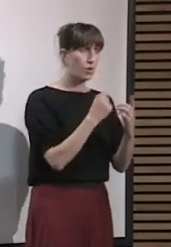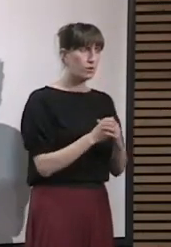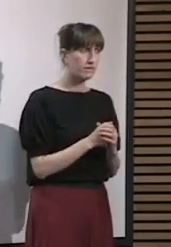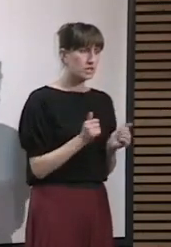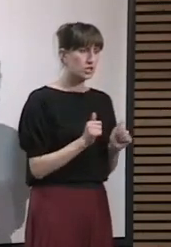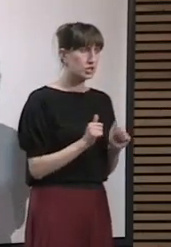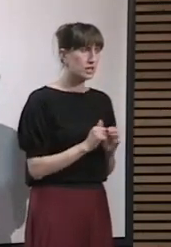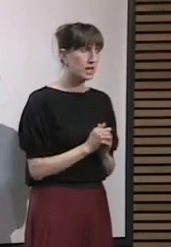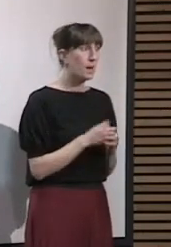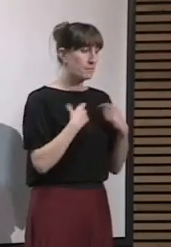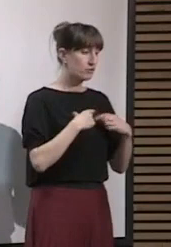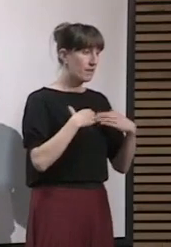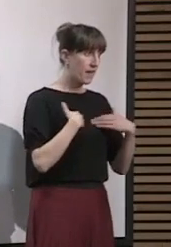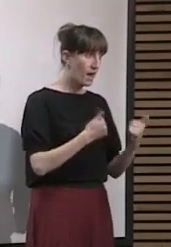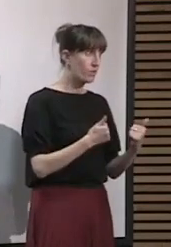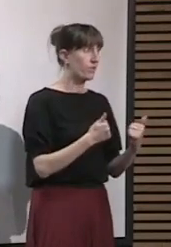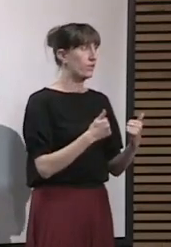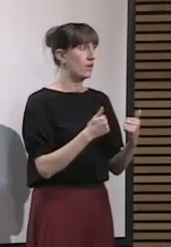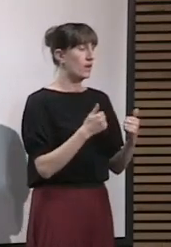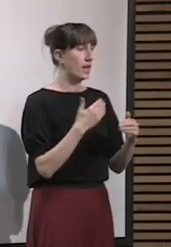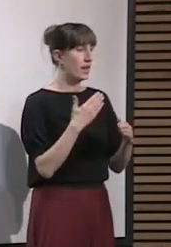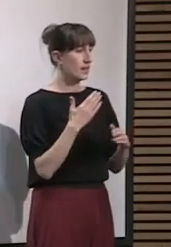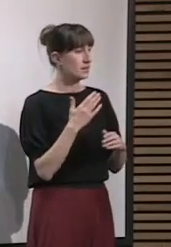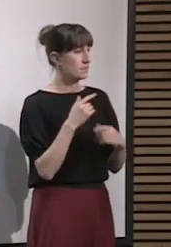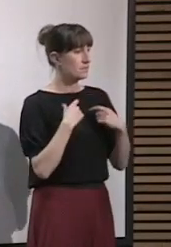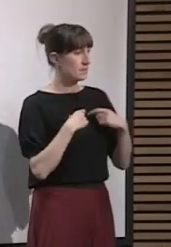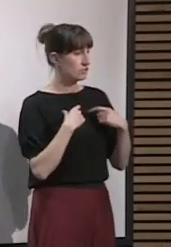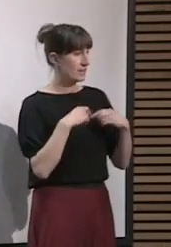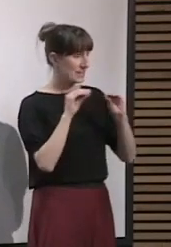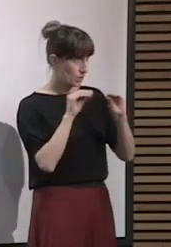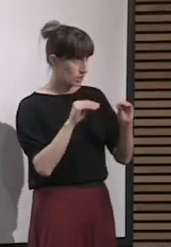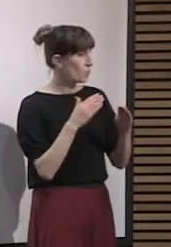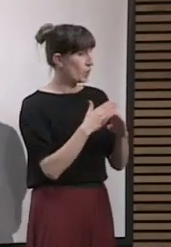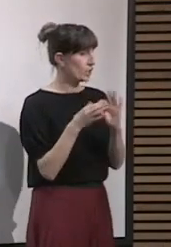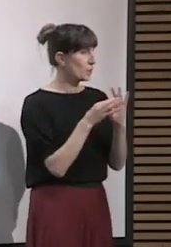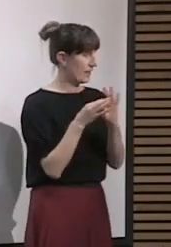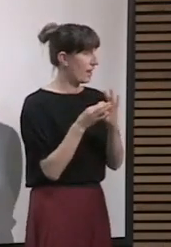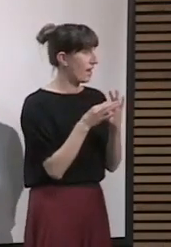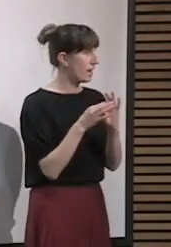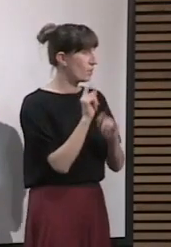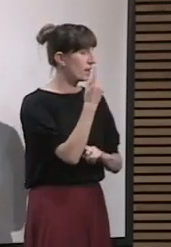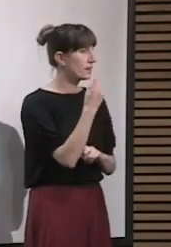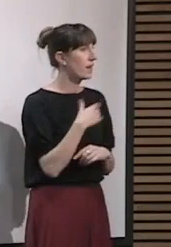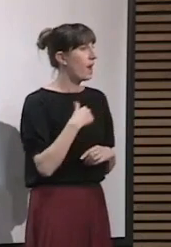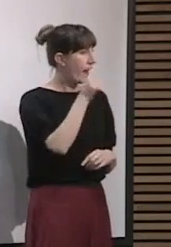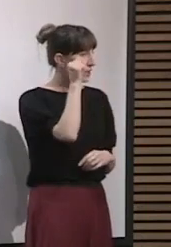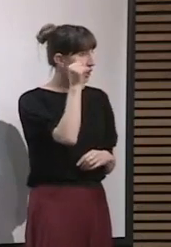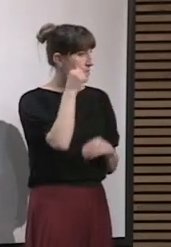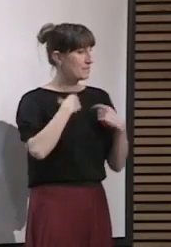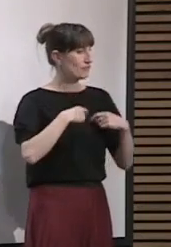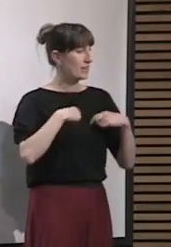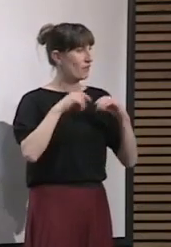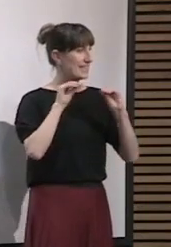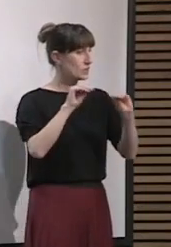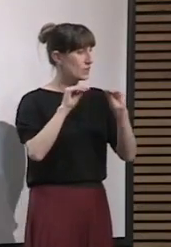are working very, very closely together in Auckland. I know that the Regional Director for the Ministry of Education Education